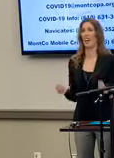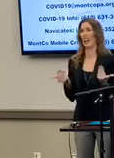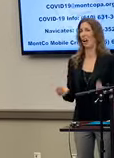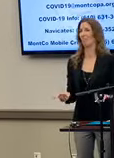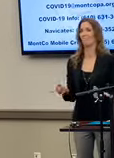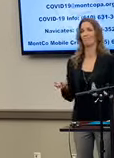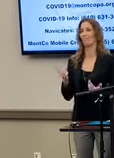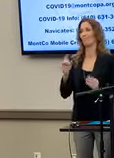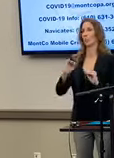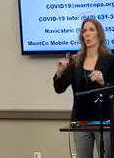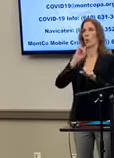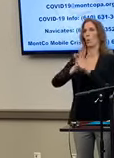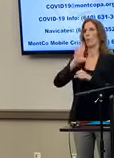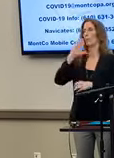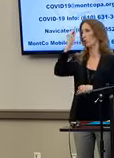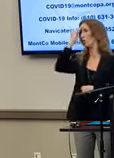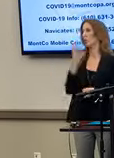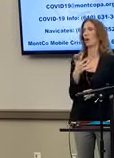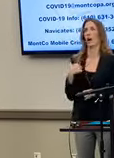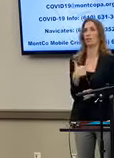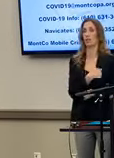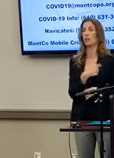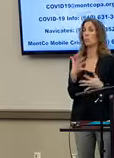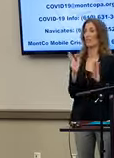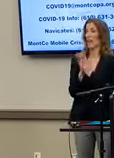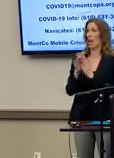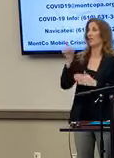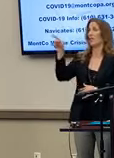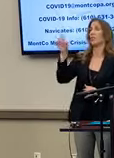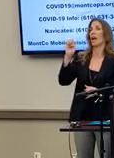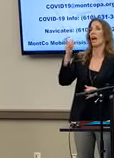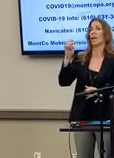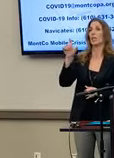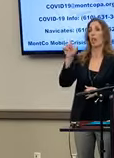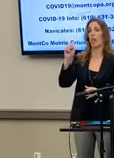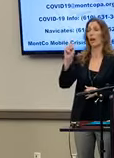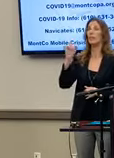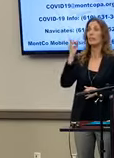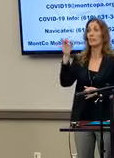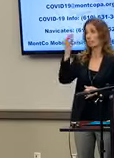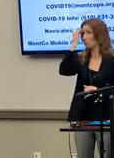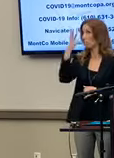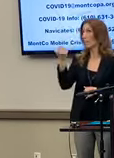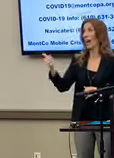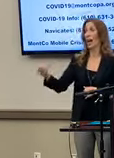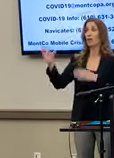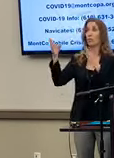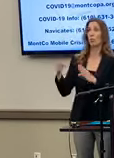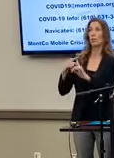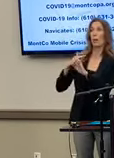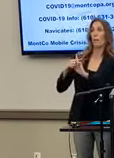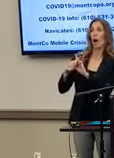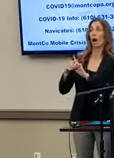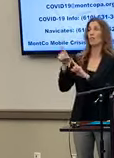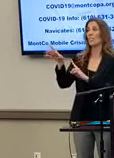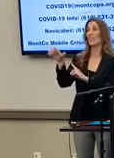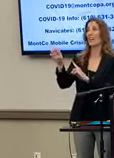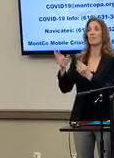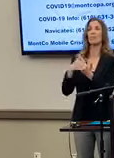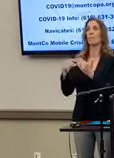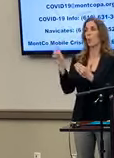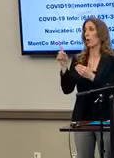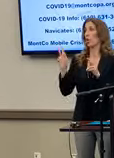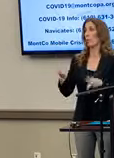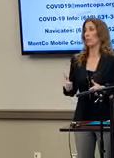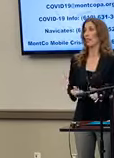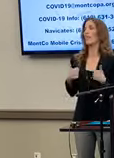guaranteed that we would get that. So we have asked Axelon for that, that if they get notice of any positive cases, regardless of where that person